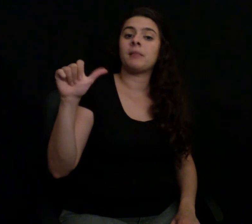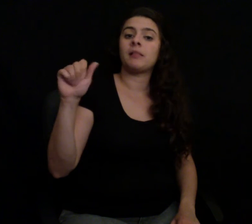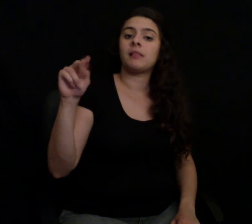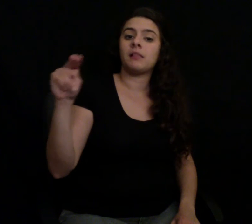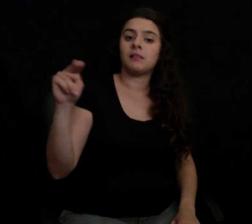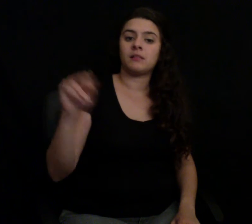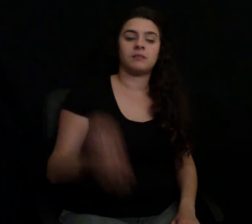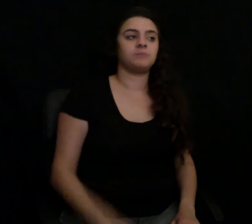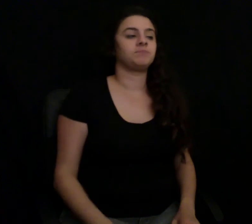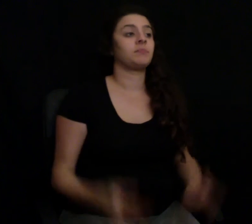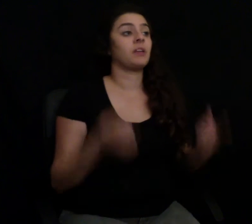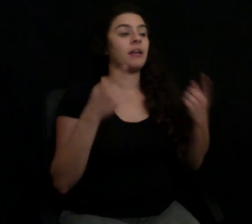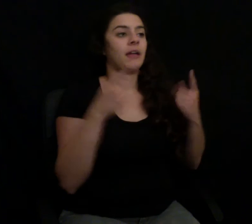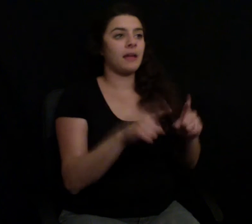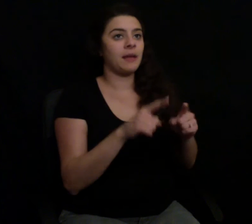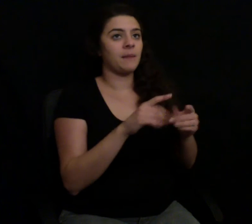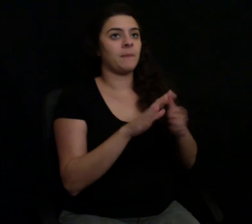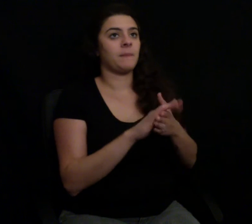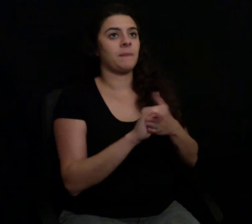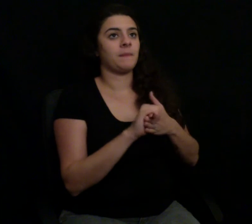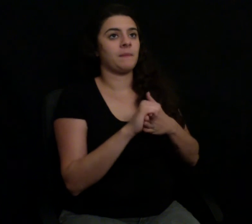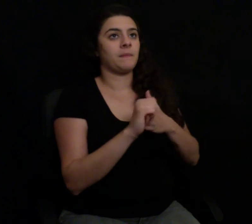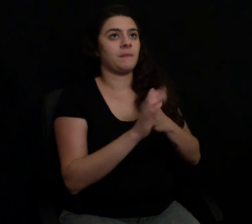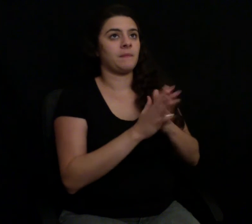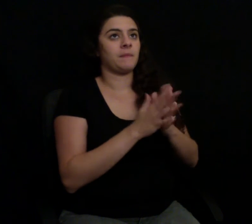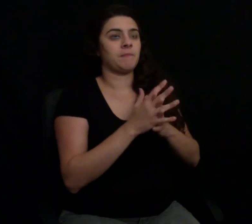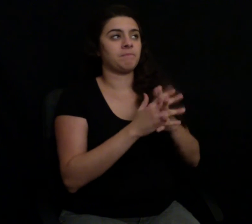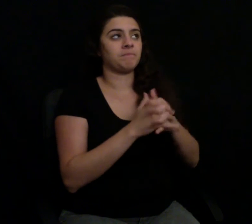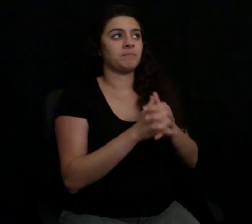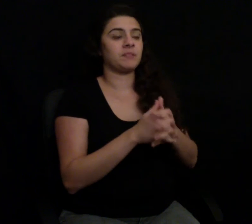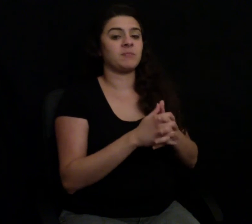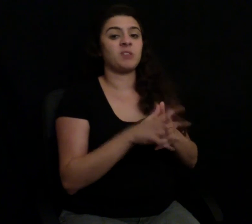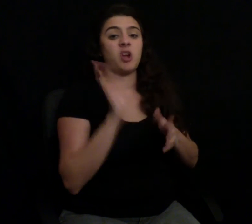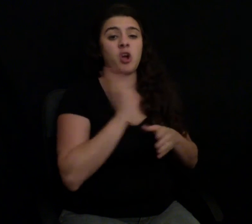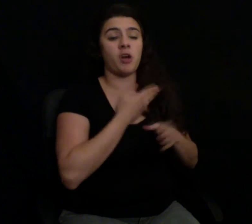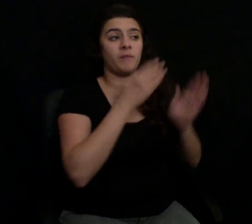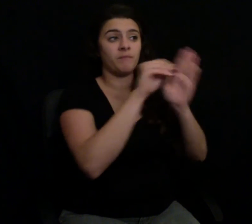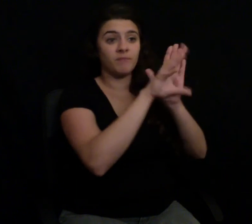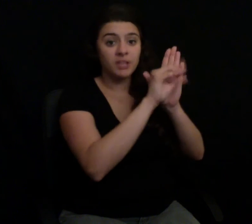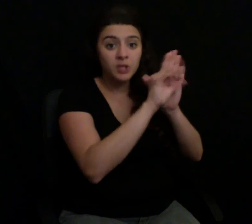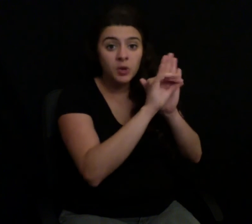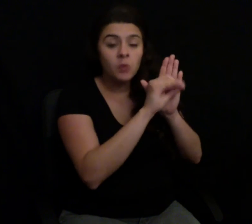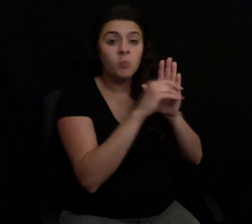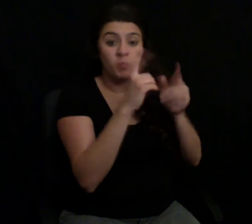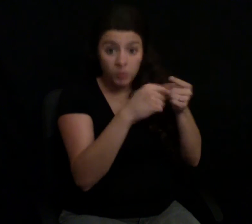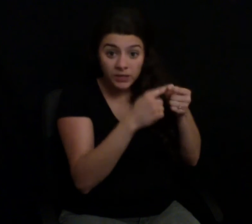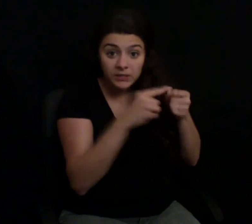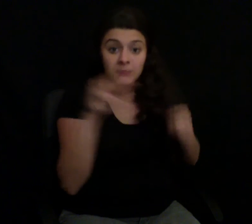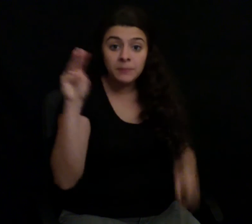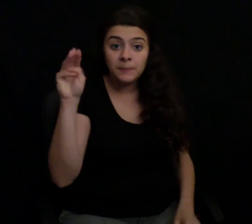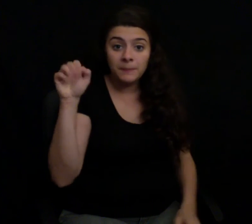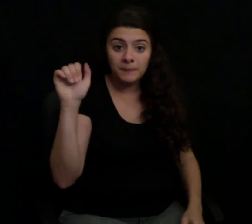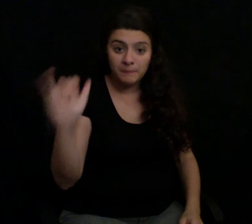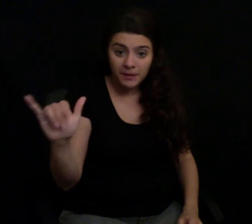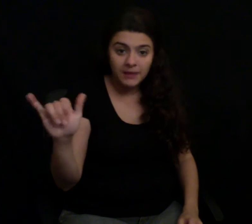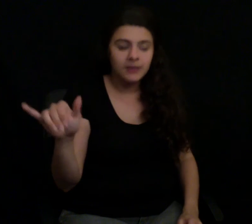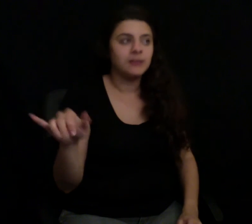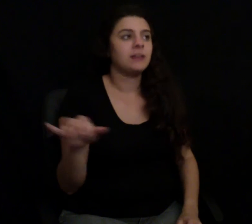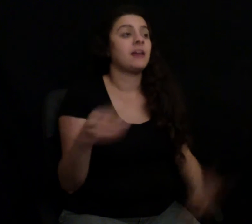May. They didn't get the paintings in a wad until December. So, I had two more flocks on top of that one. They send people